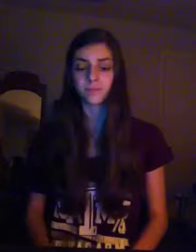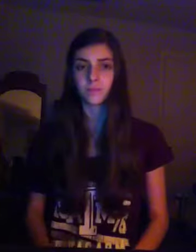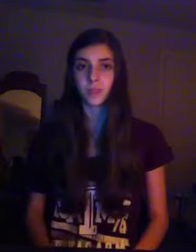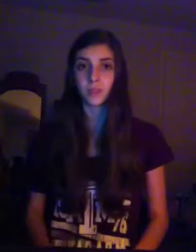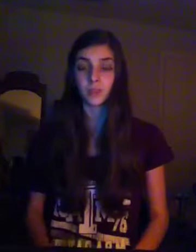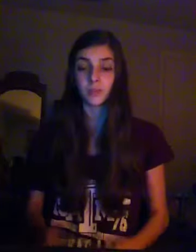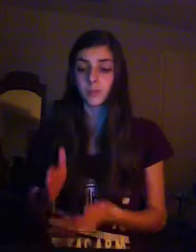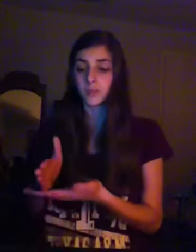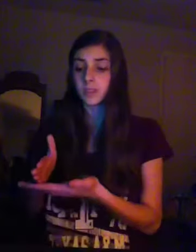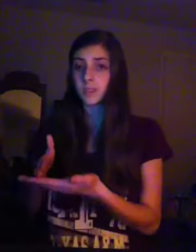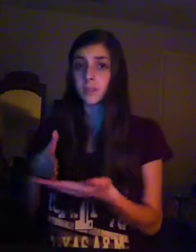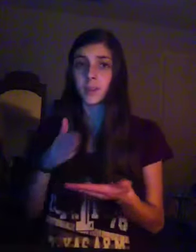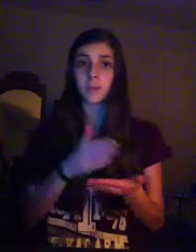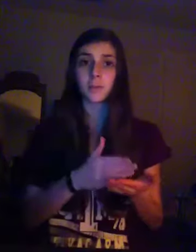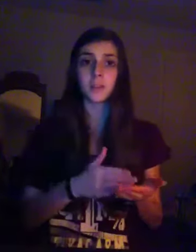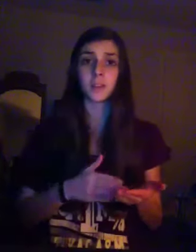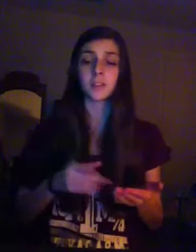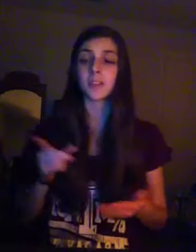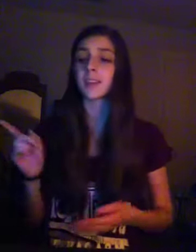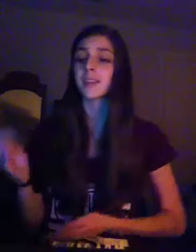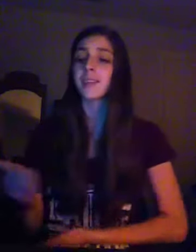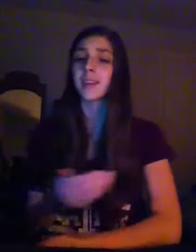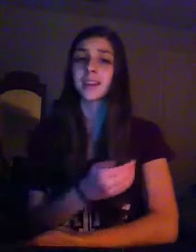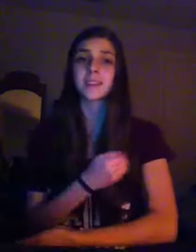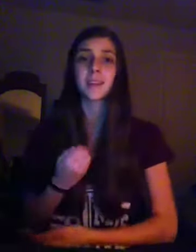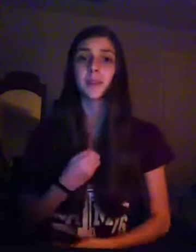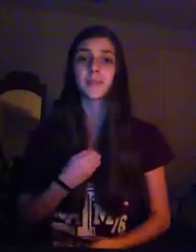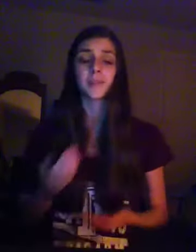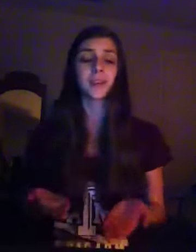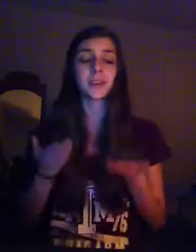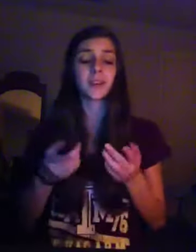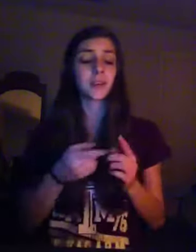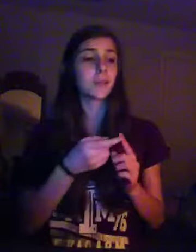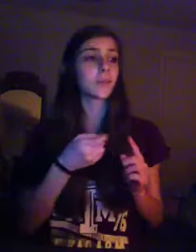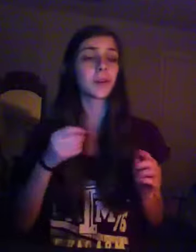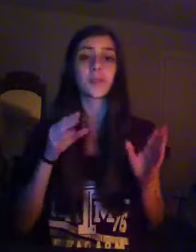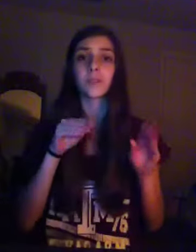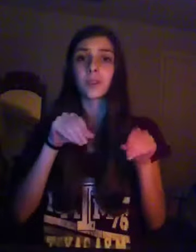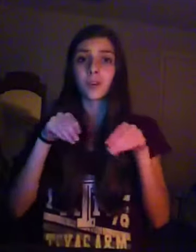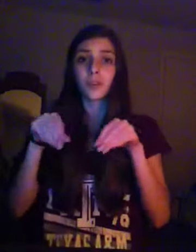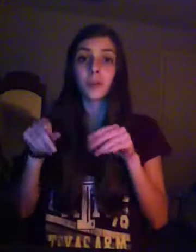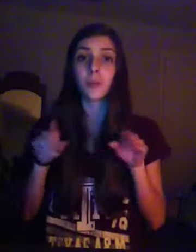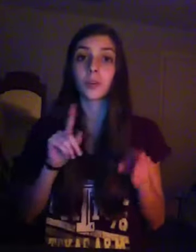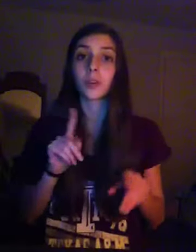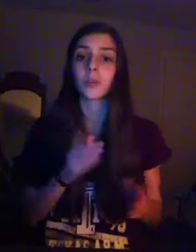But piece by piece, he collected me Up off the ground where you